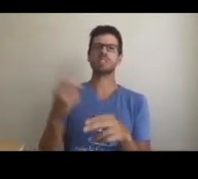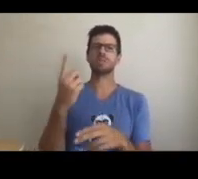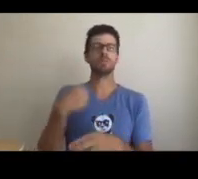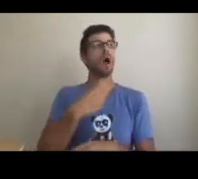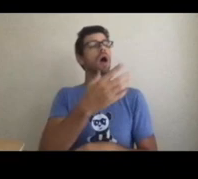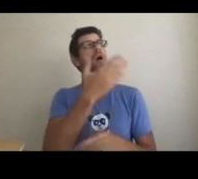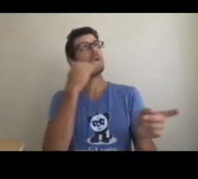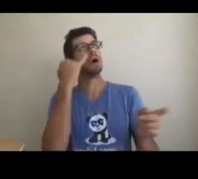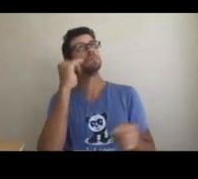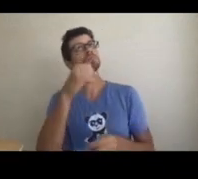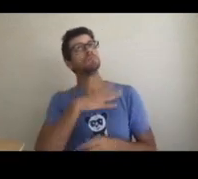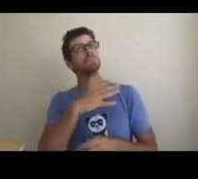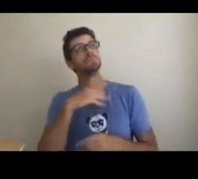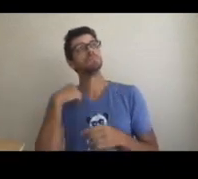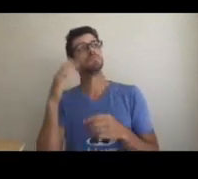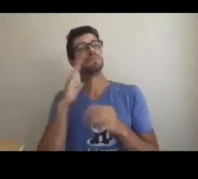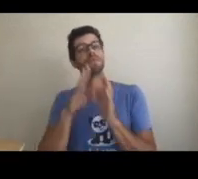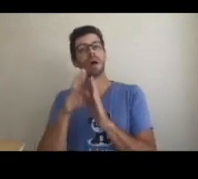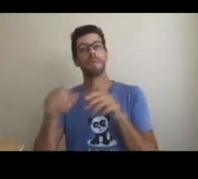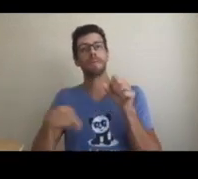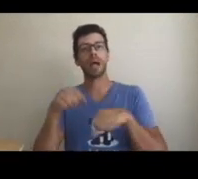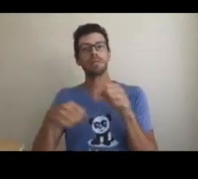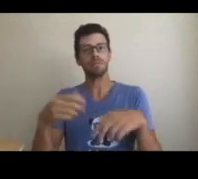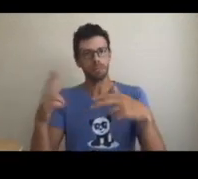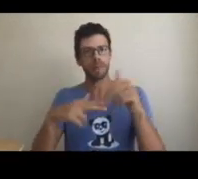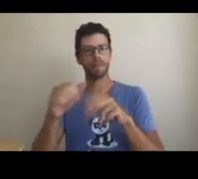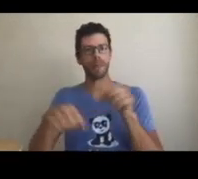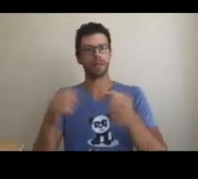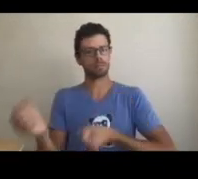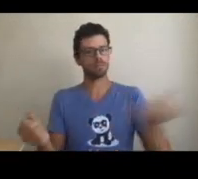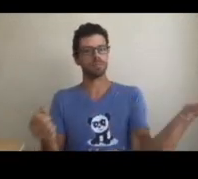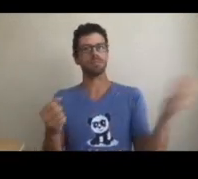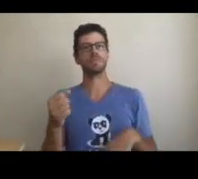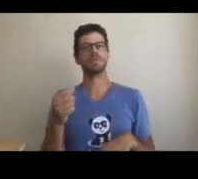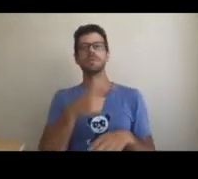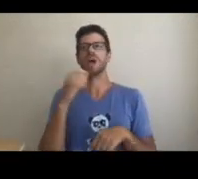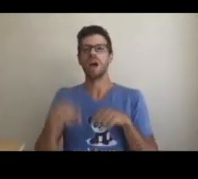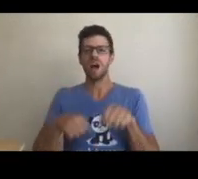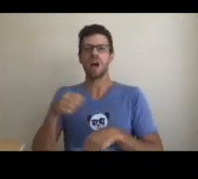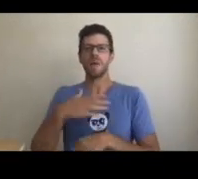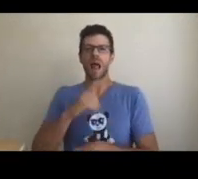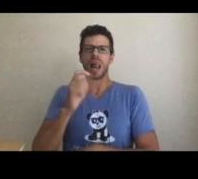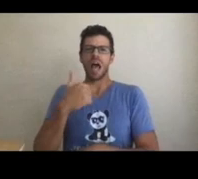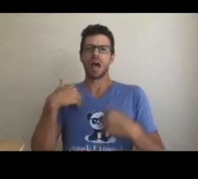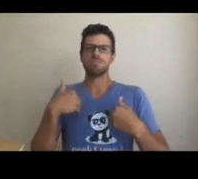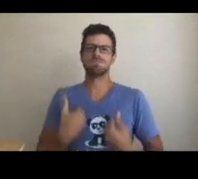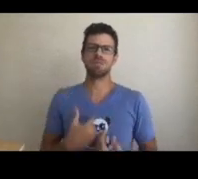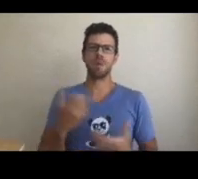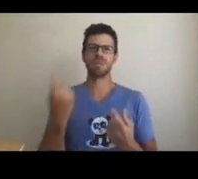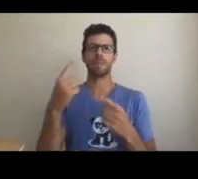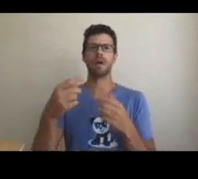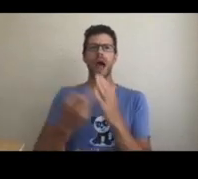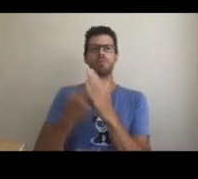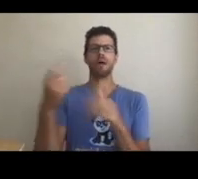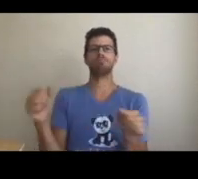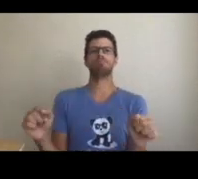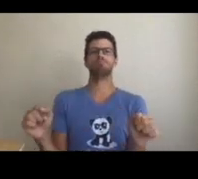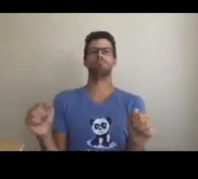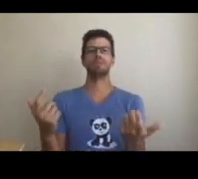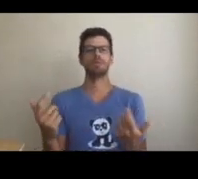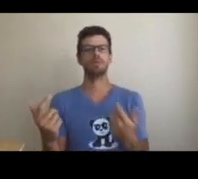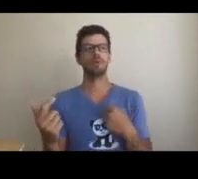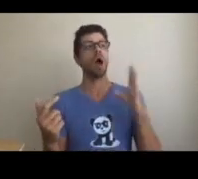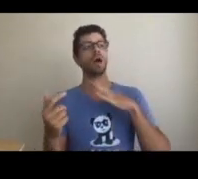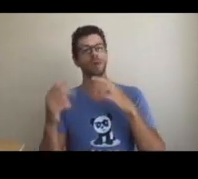The customer comes back saying he gets tired of standing, so you offer a bicycle. Next, the customer comes back saying his legs get tired